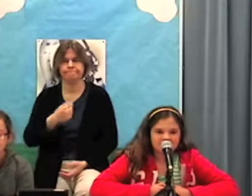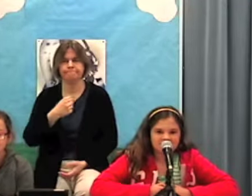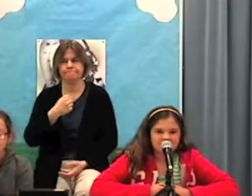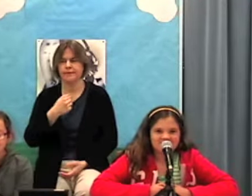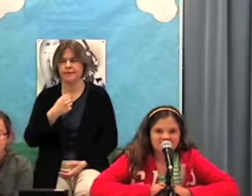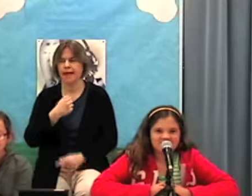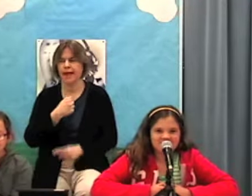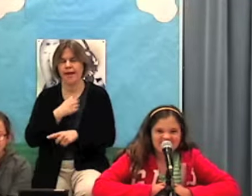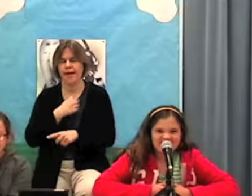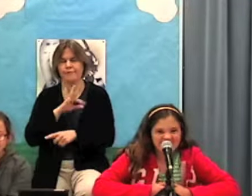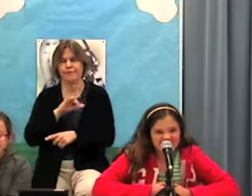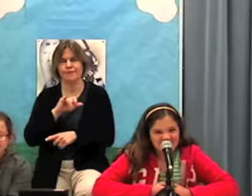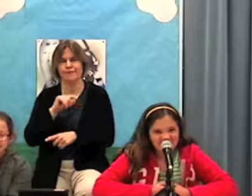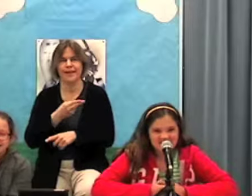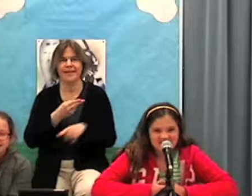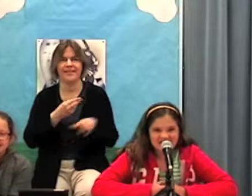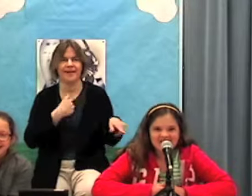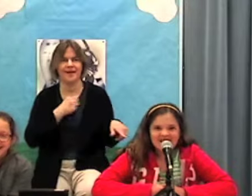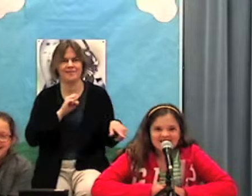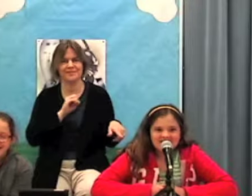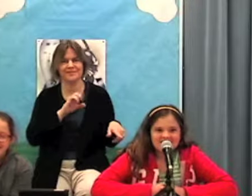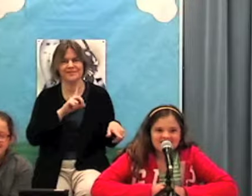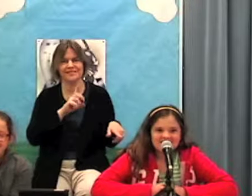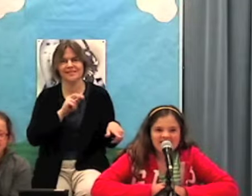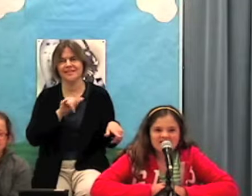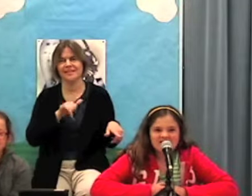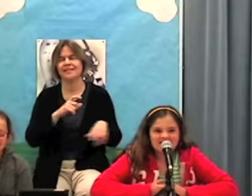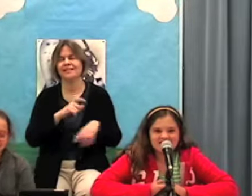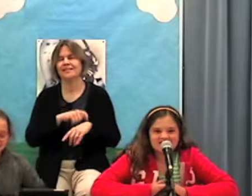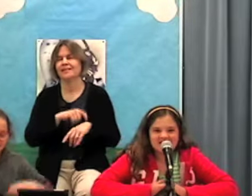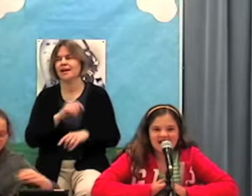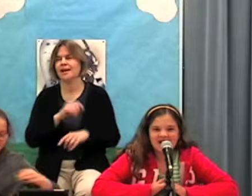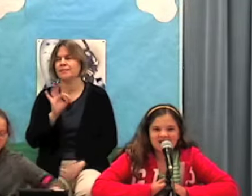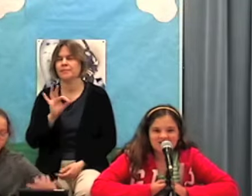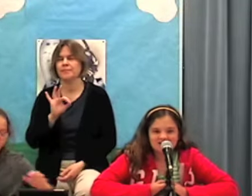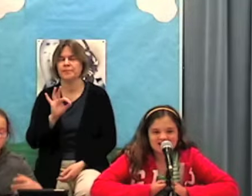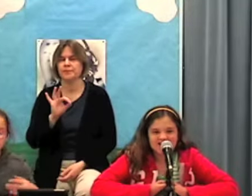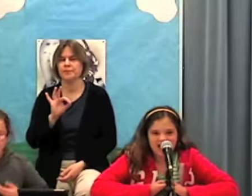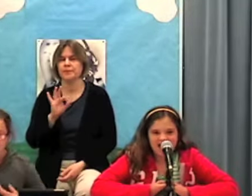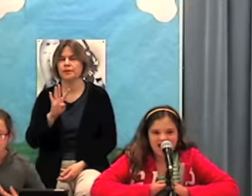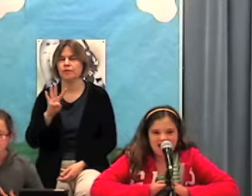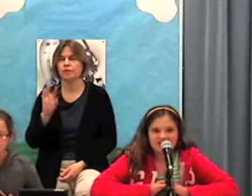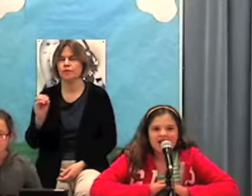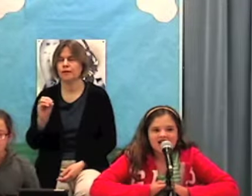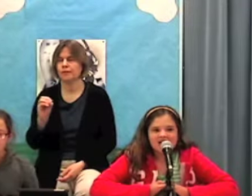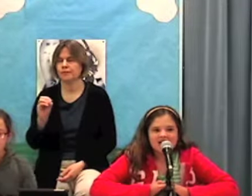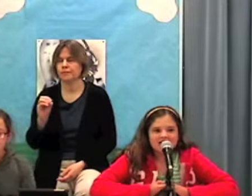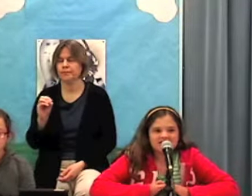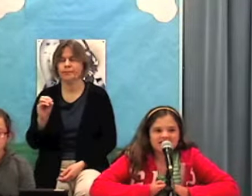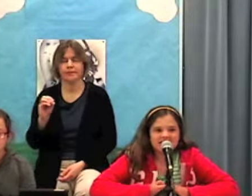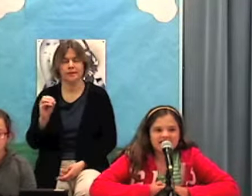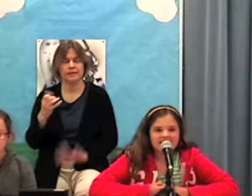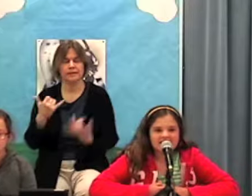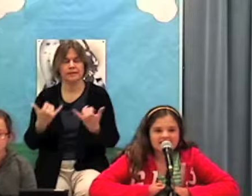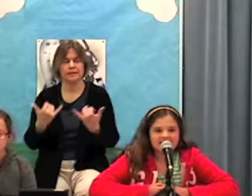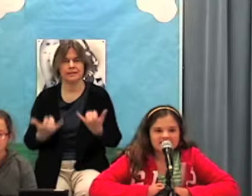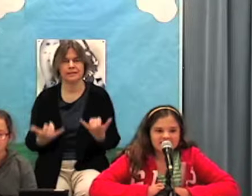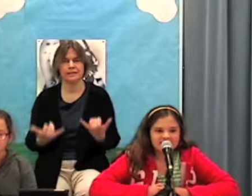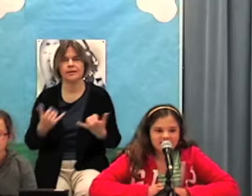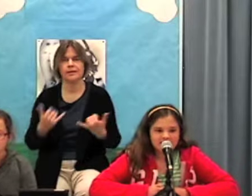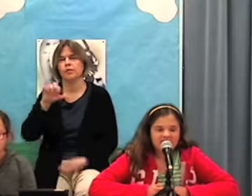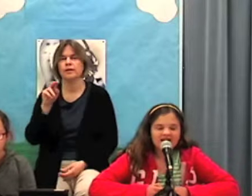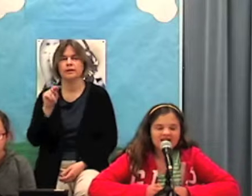Faith. And I'm Sydney. The time is 9.40 a.m. and the date is